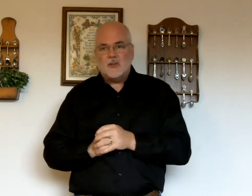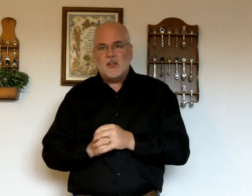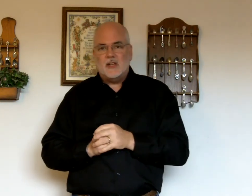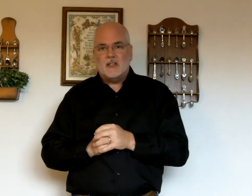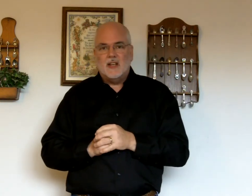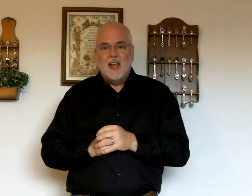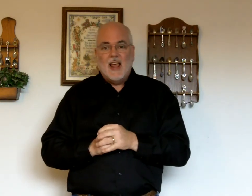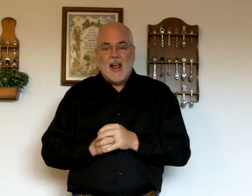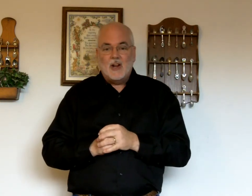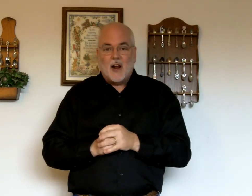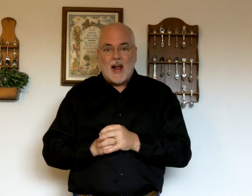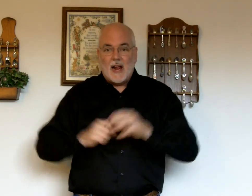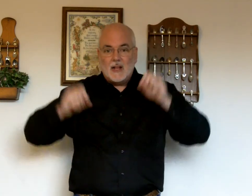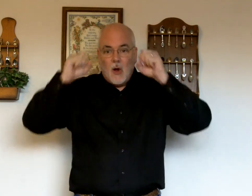sheets. And your eyes go.